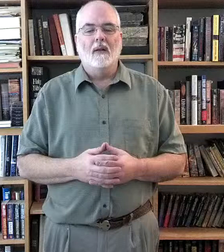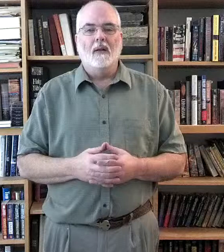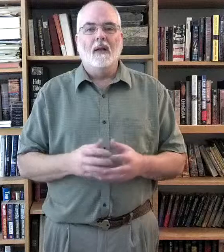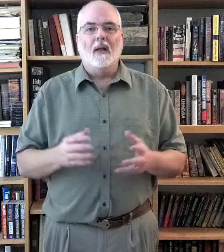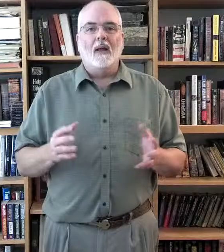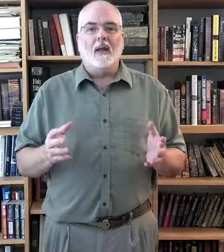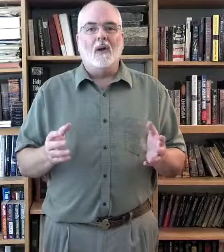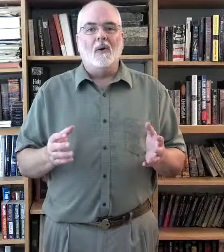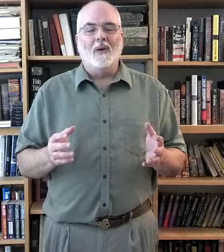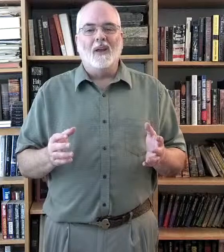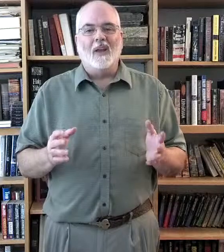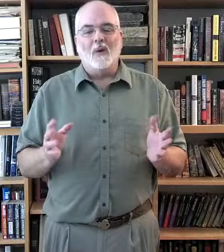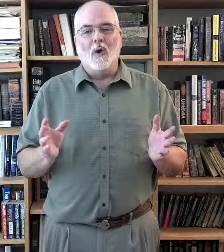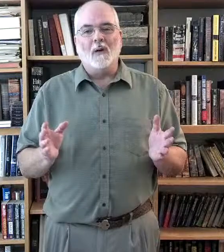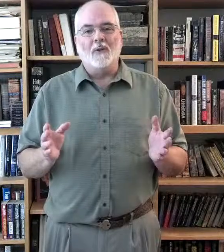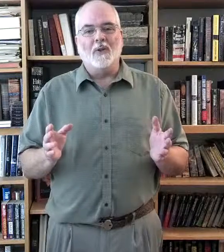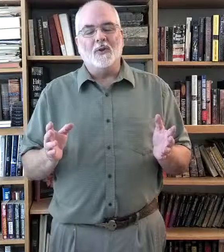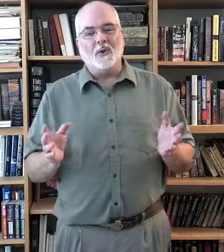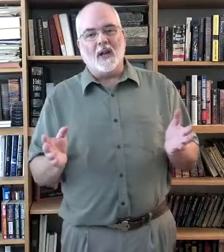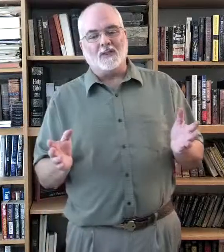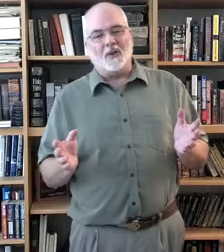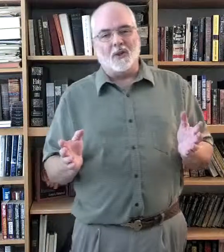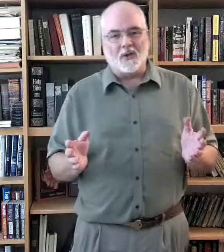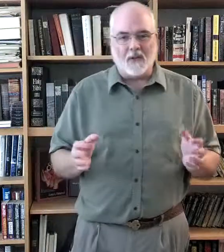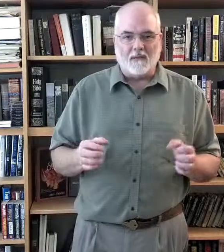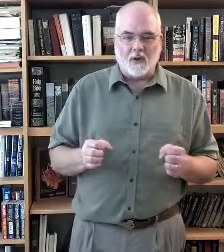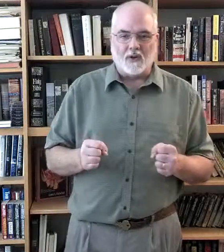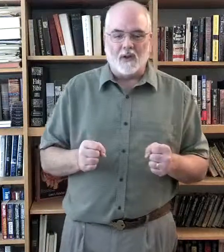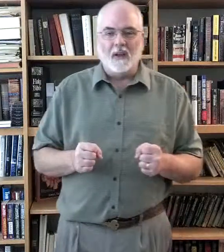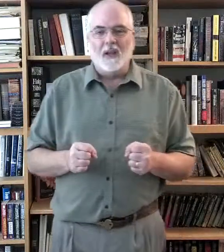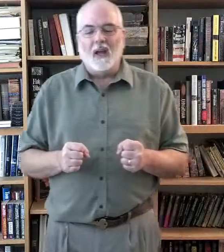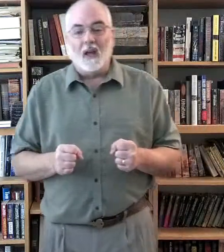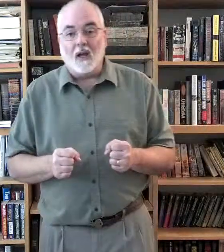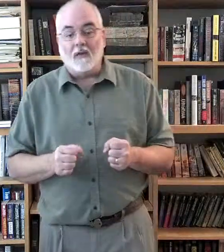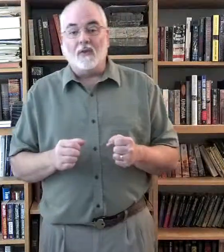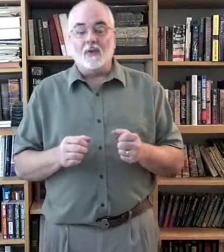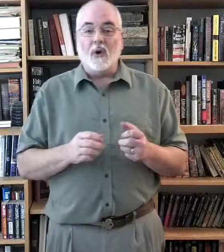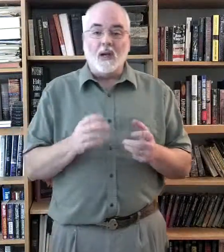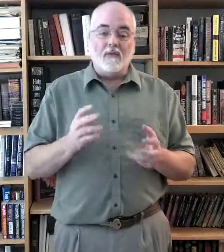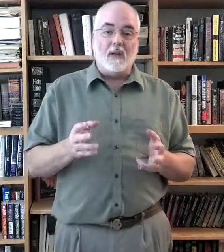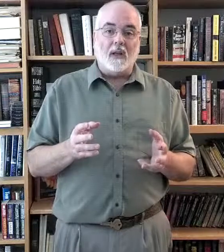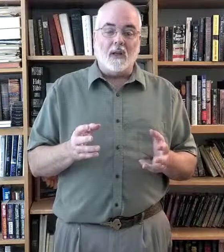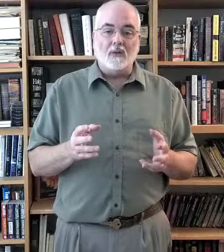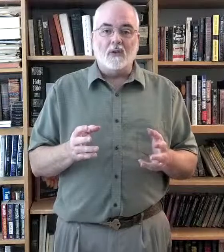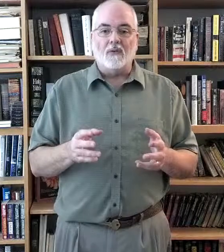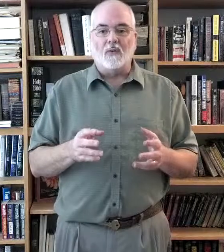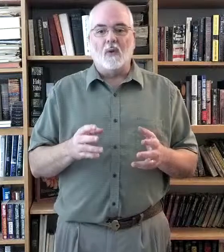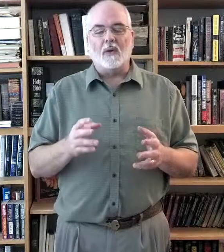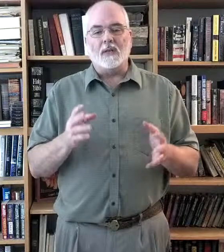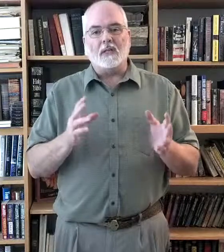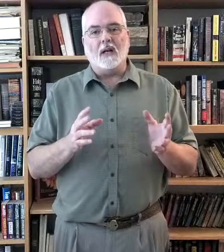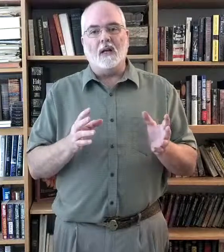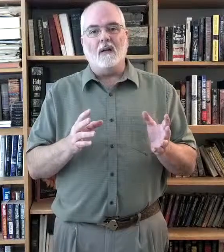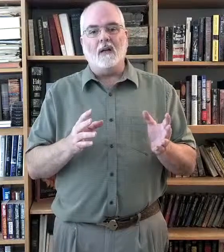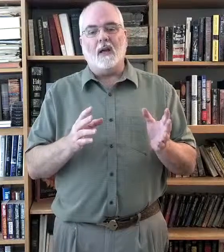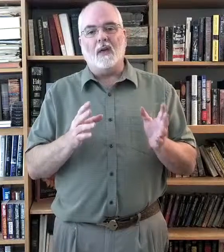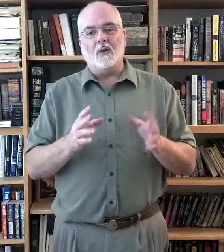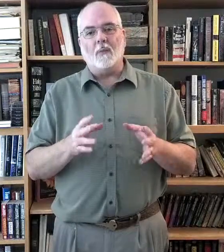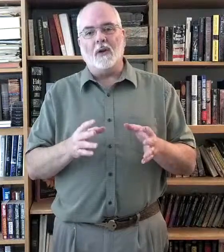Hello and welcome to the 2013 version of the training videos for the Signing and Interpreting